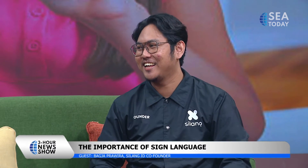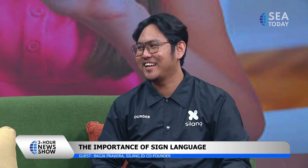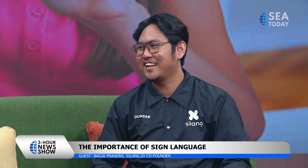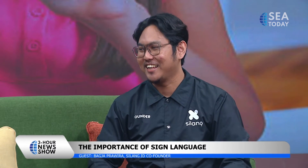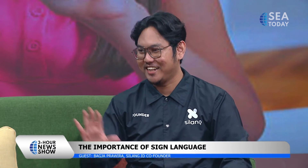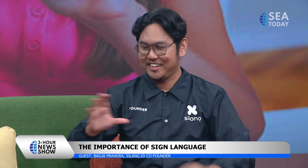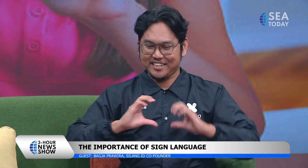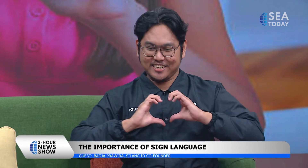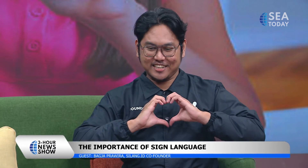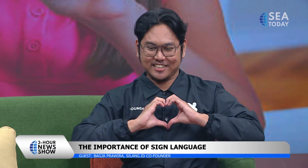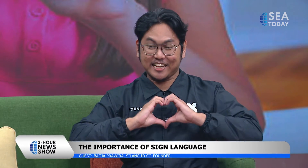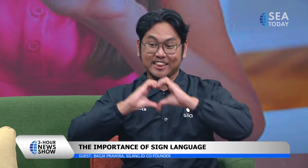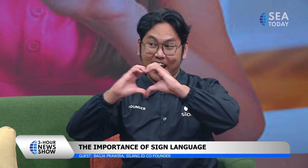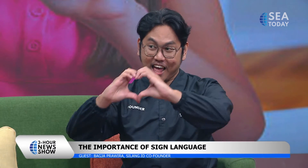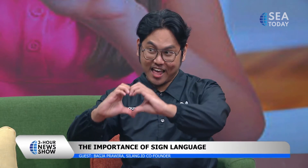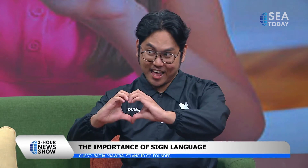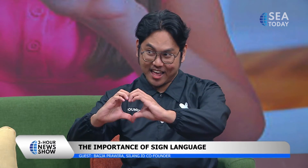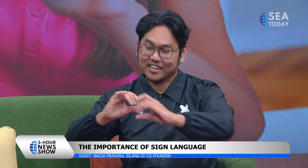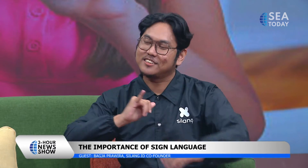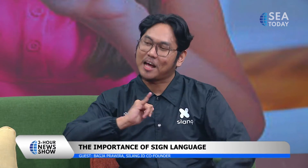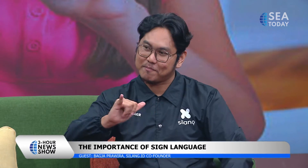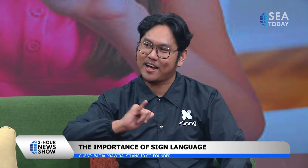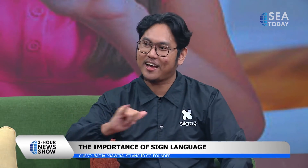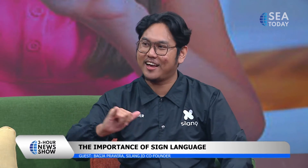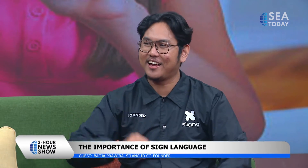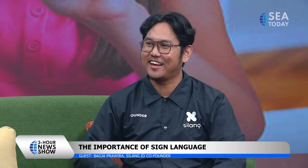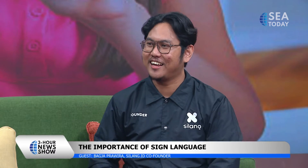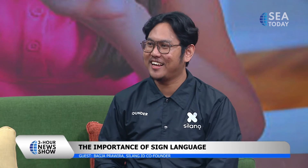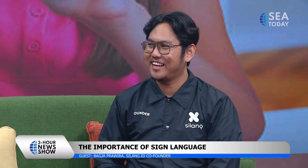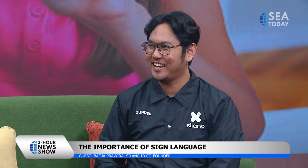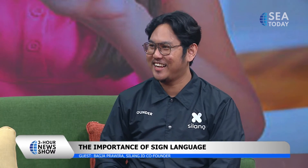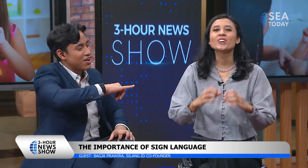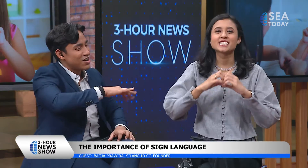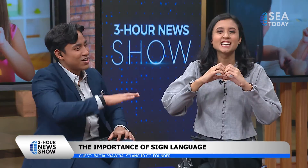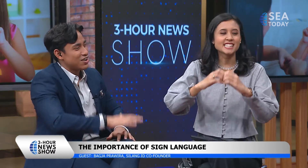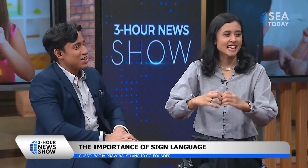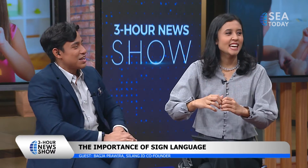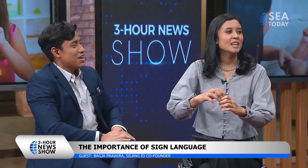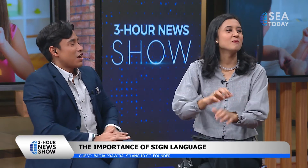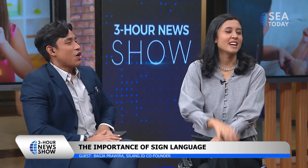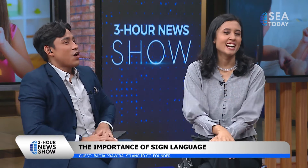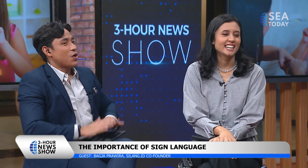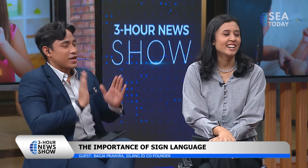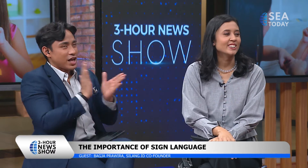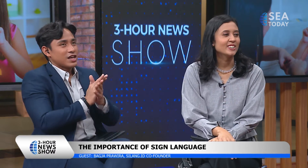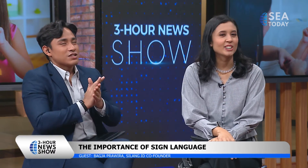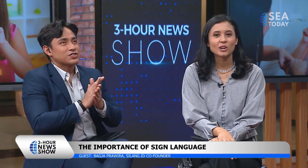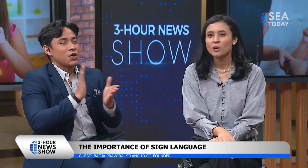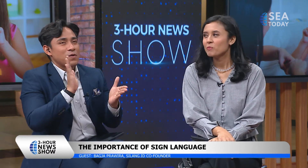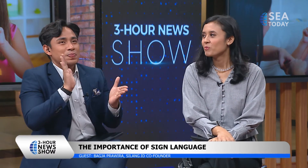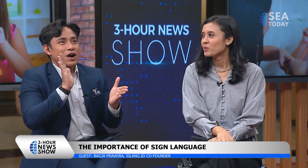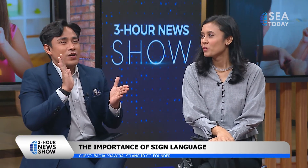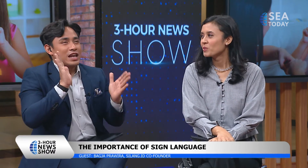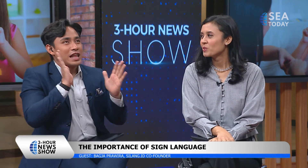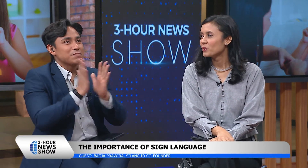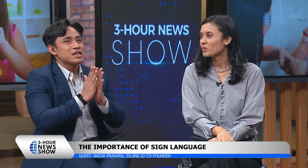i love oh it's the same yeah okay so okay let me